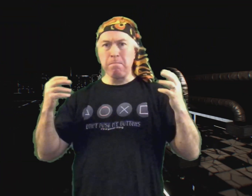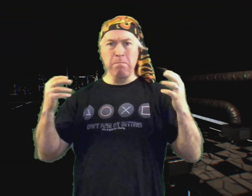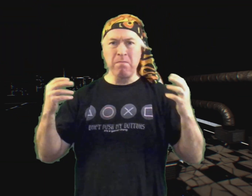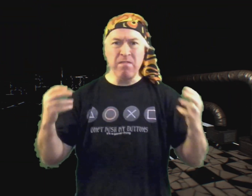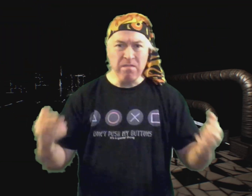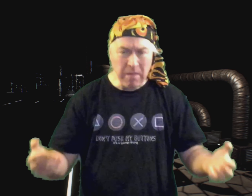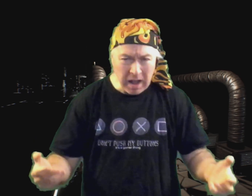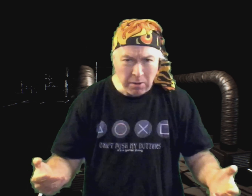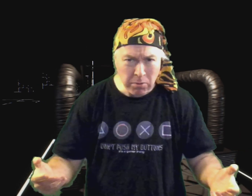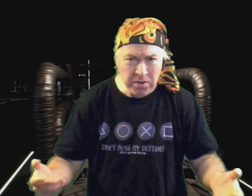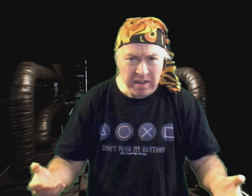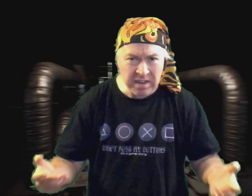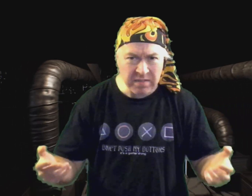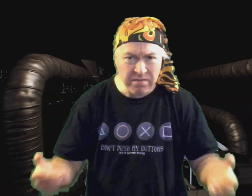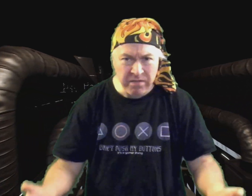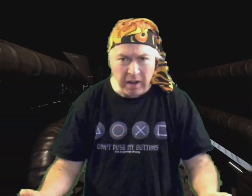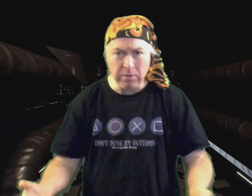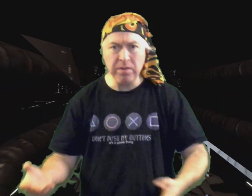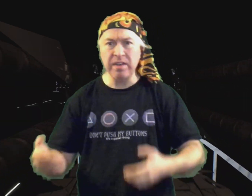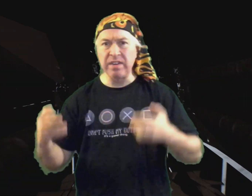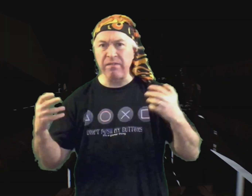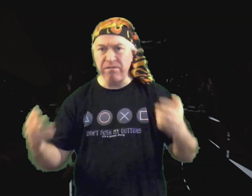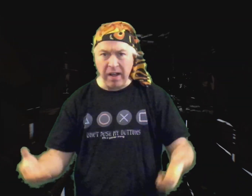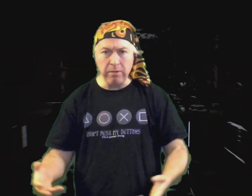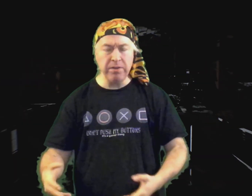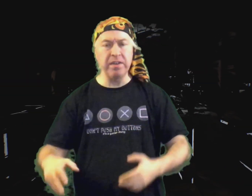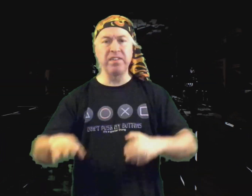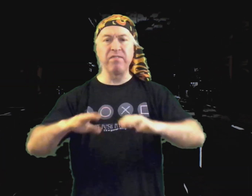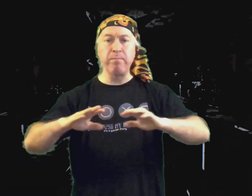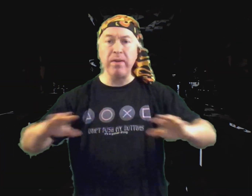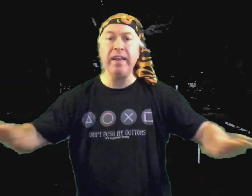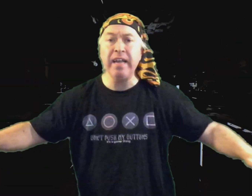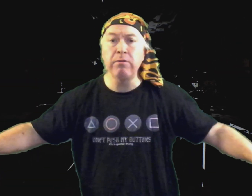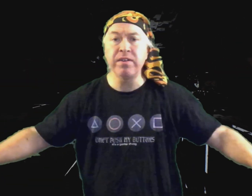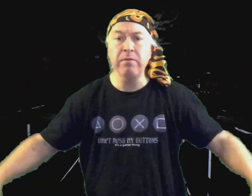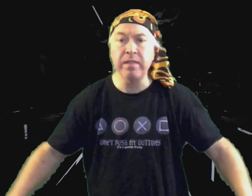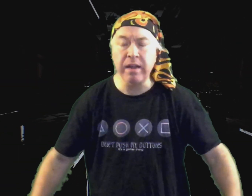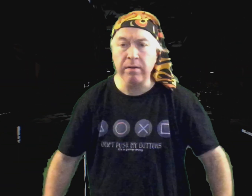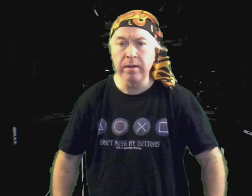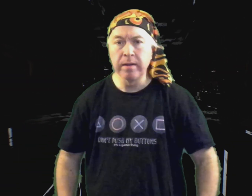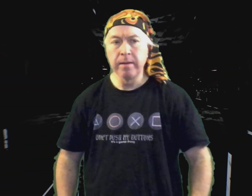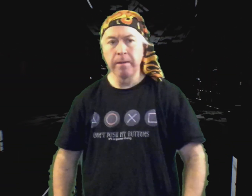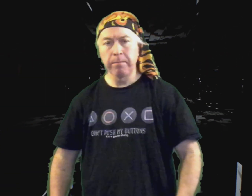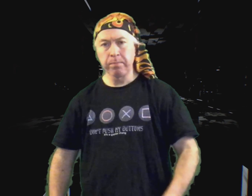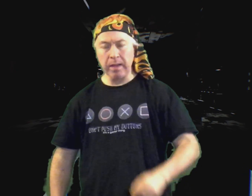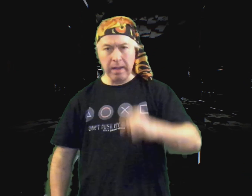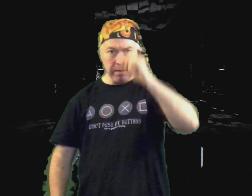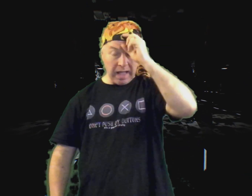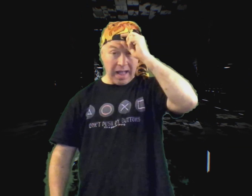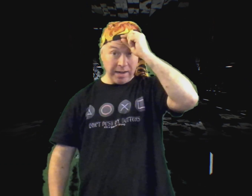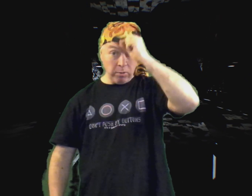There's thousands and thousands and thousands of play hours out there and actual